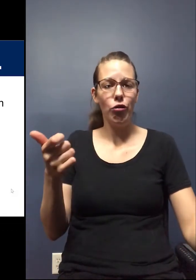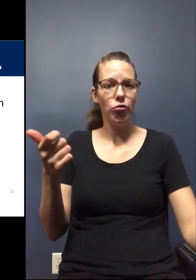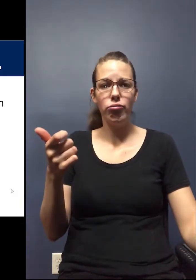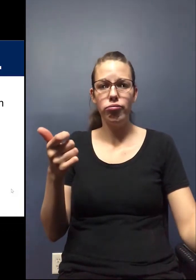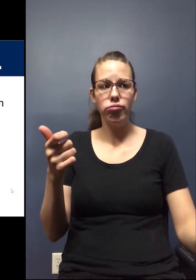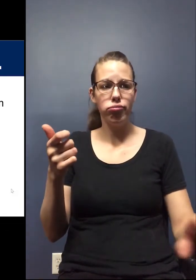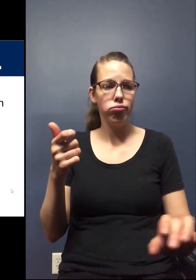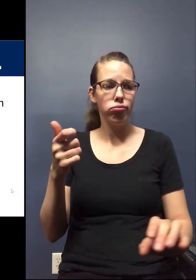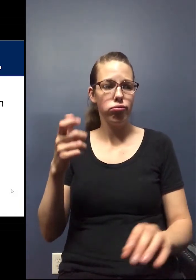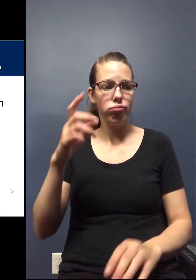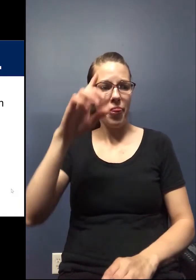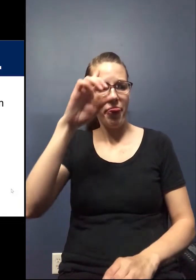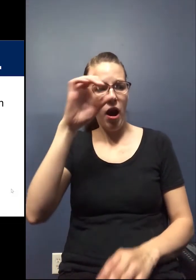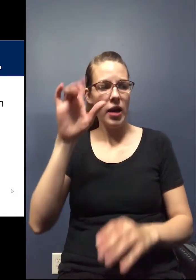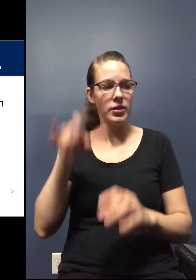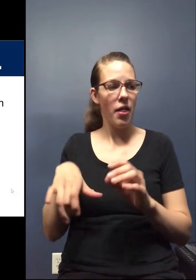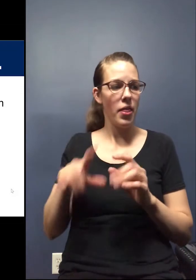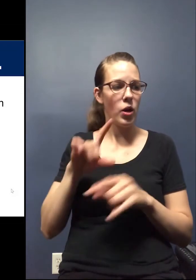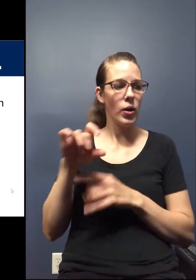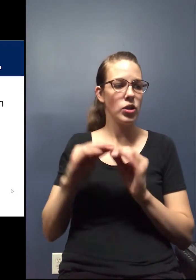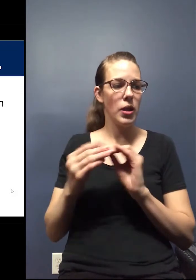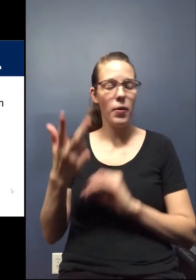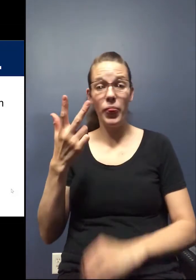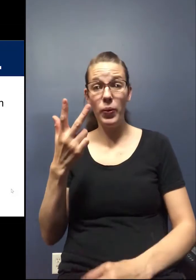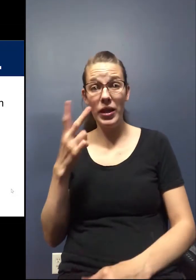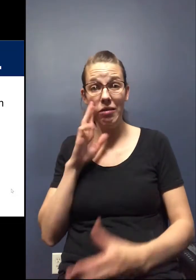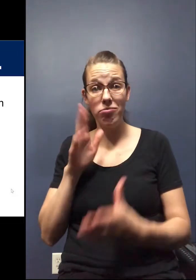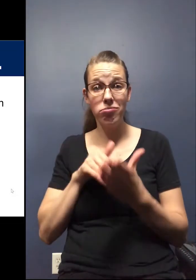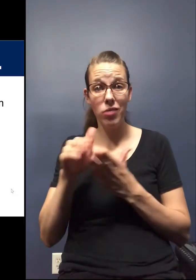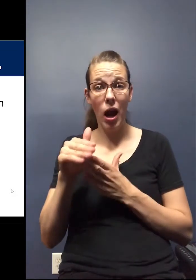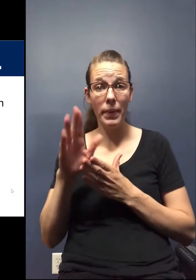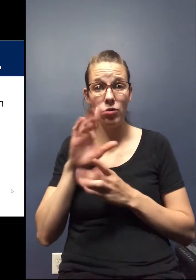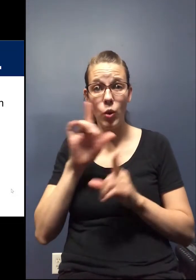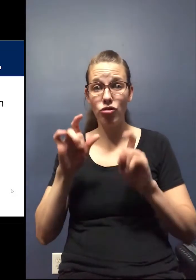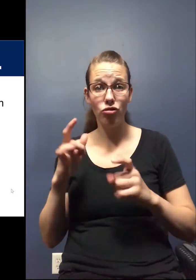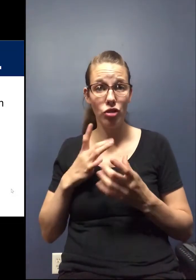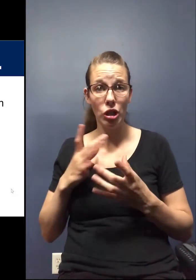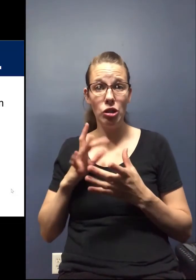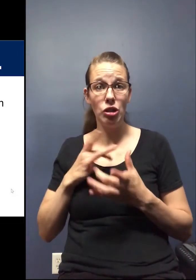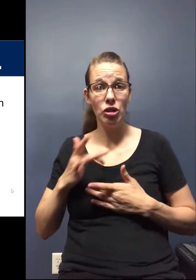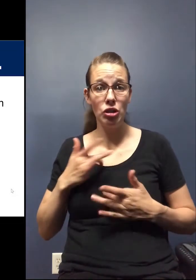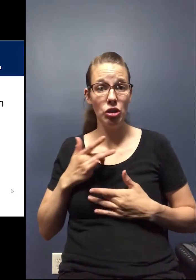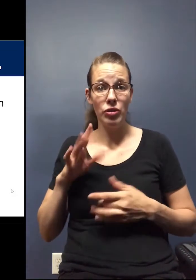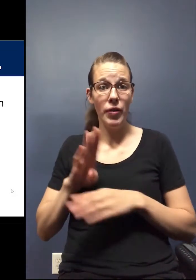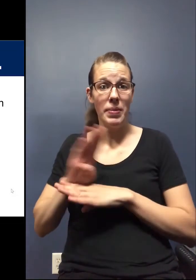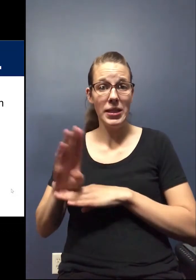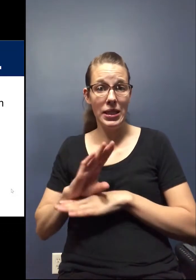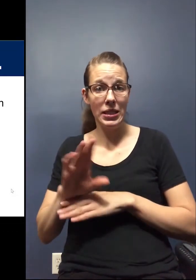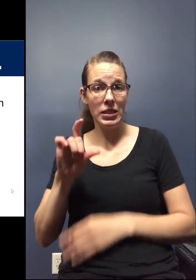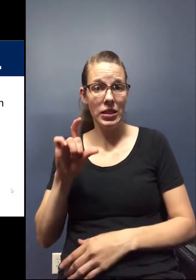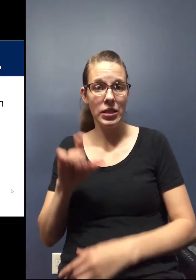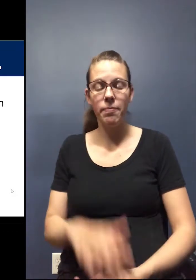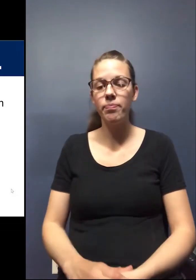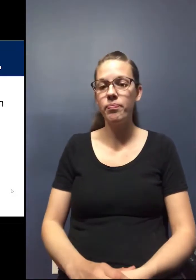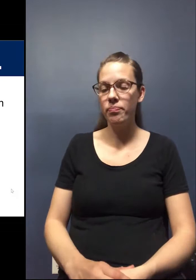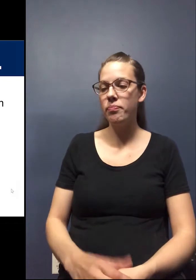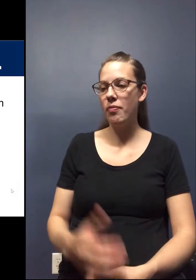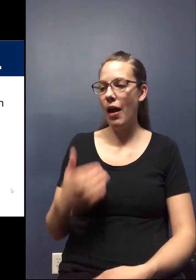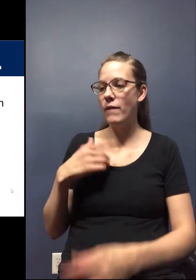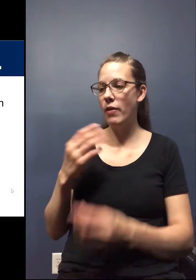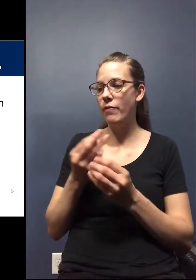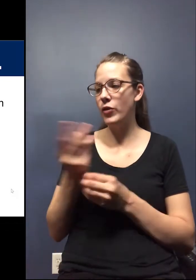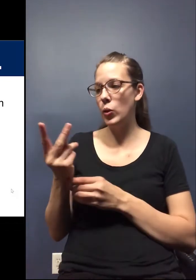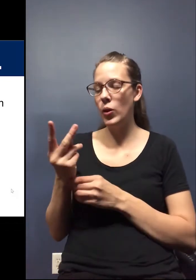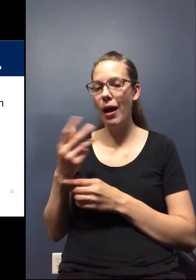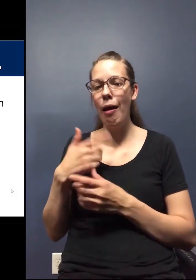thoughts on our question number three here about common questions or concerns from businesses? So I, I do have